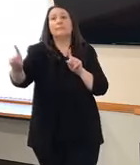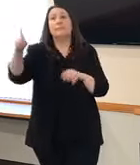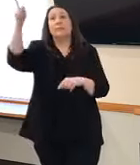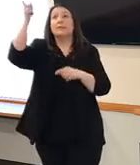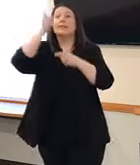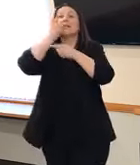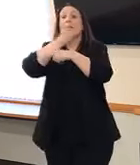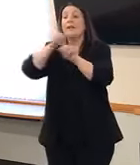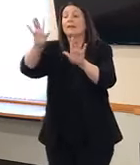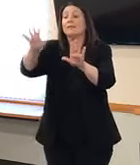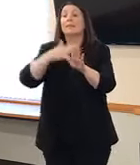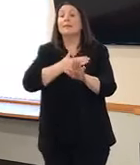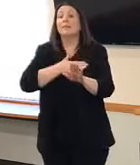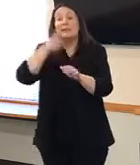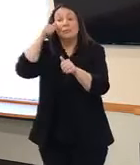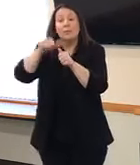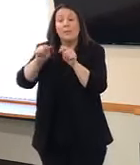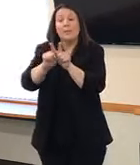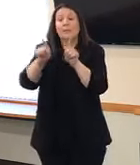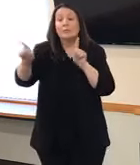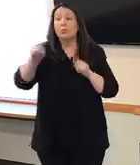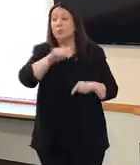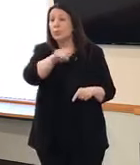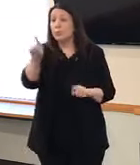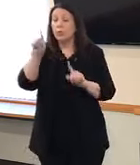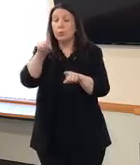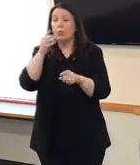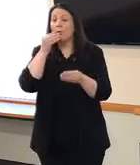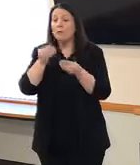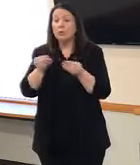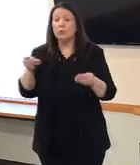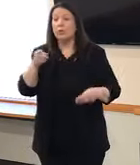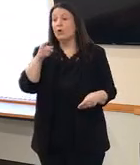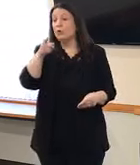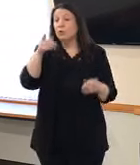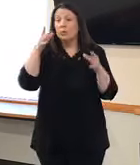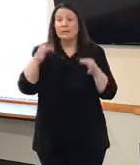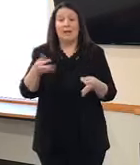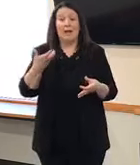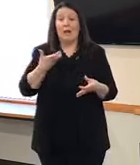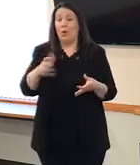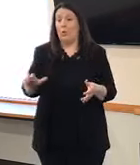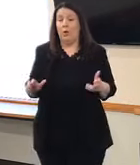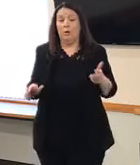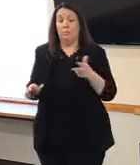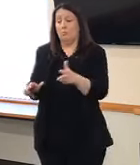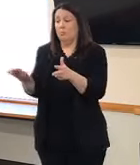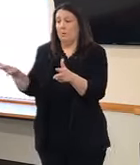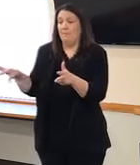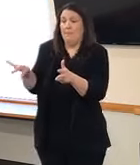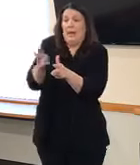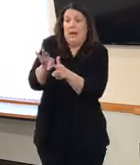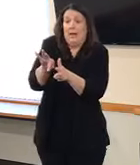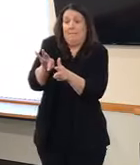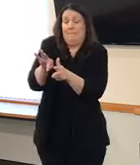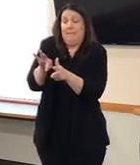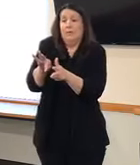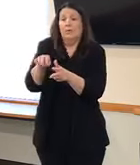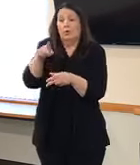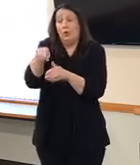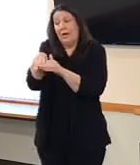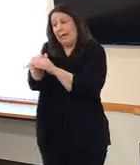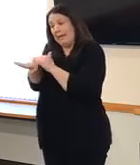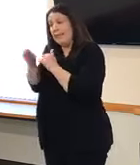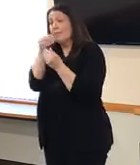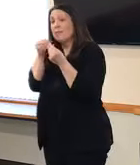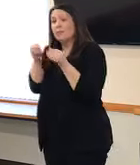As you go through the grocery stores in the next few days, if you don't choose to do curbside pickup or online, which is a preferred method, you'll be aware